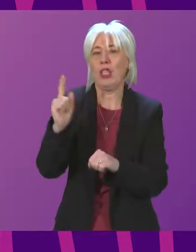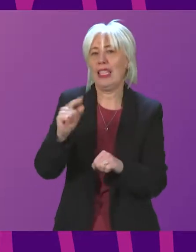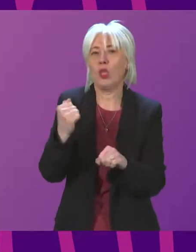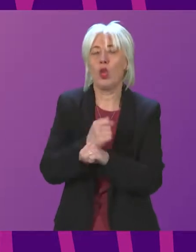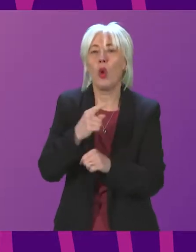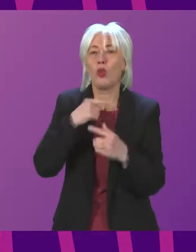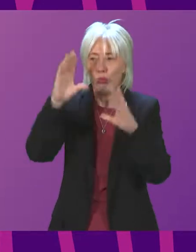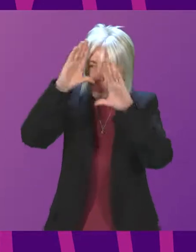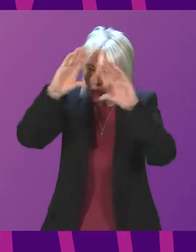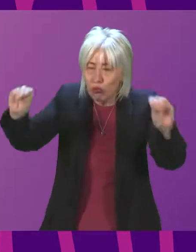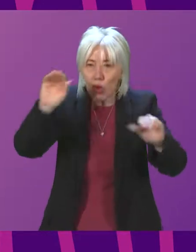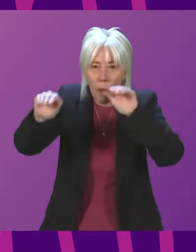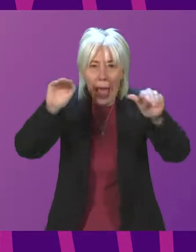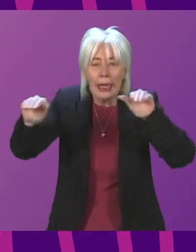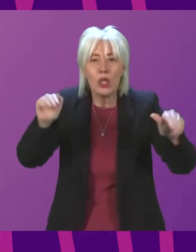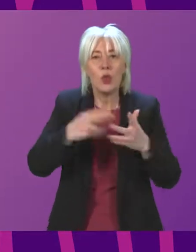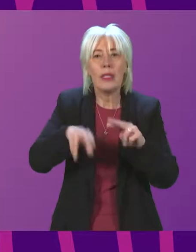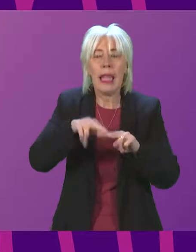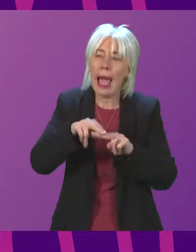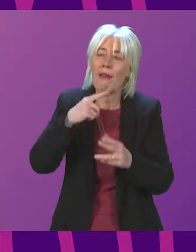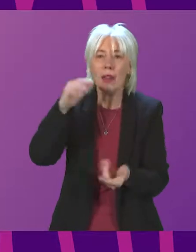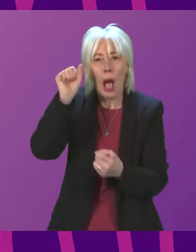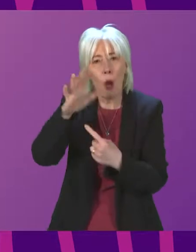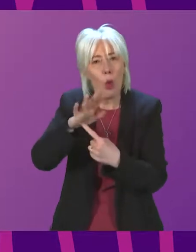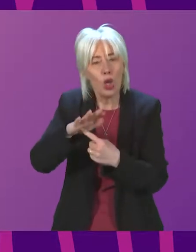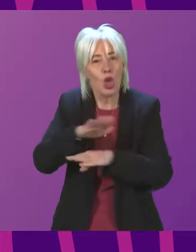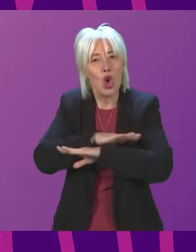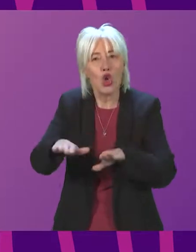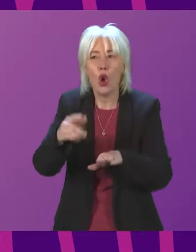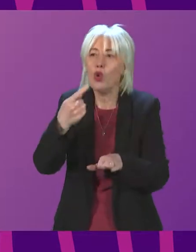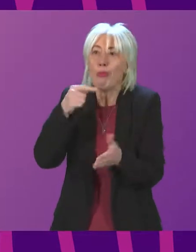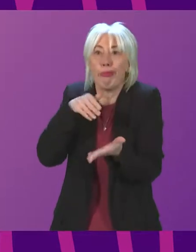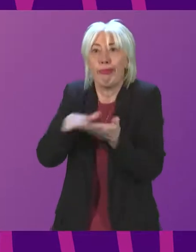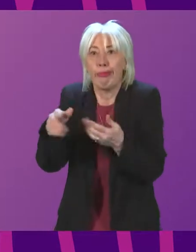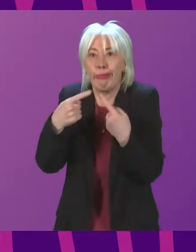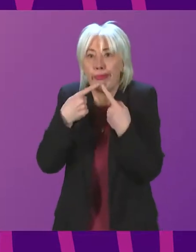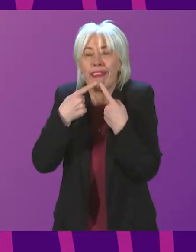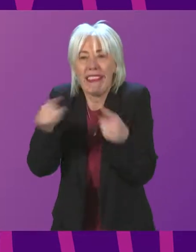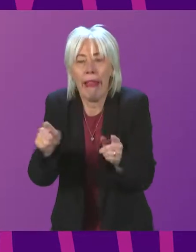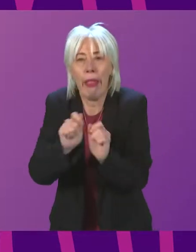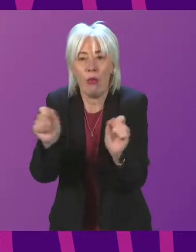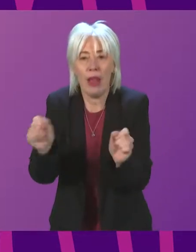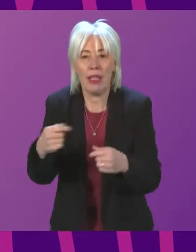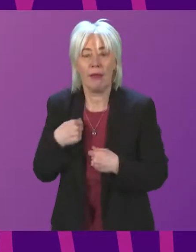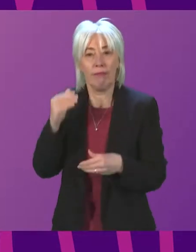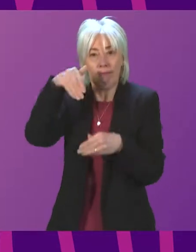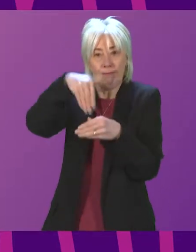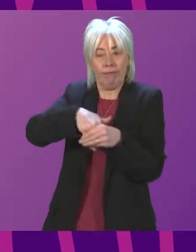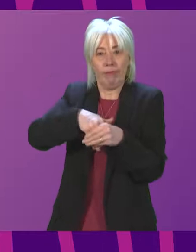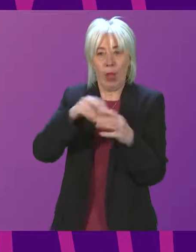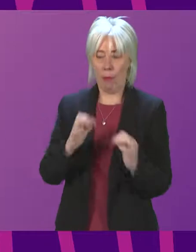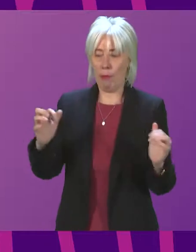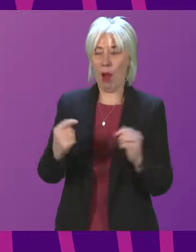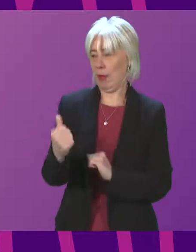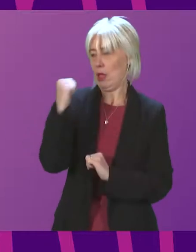send a reminder to staff on the importance of not leaking. Now, while I myself only joined this Parliament last May,